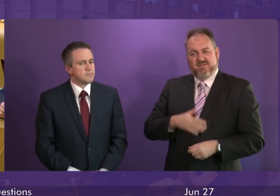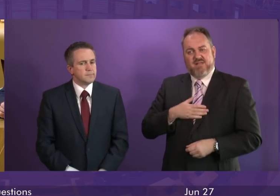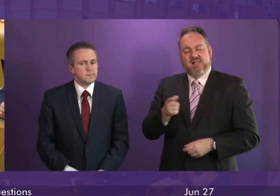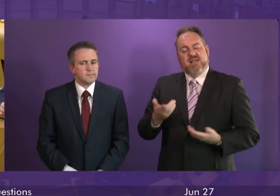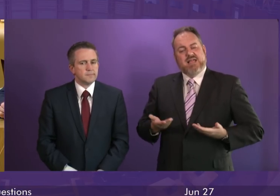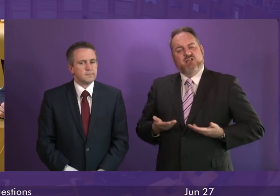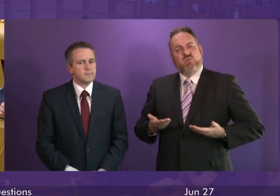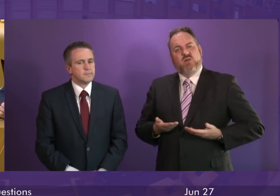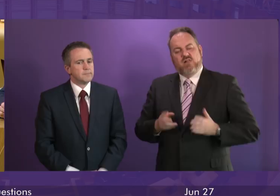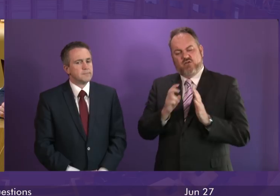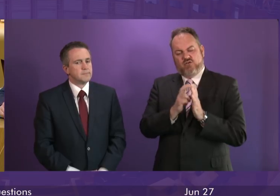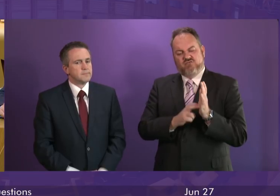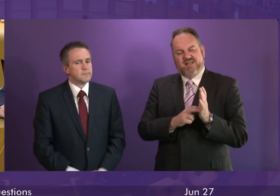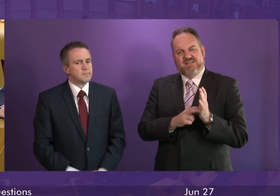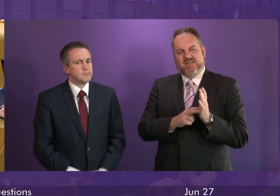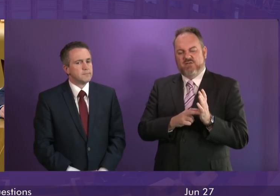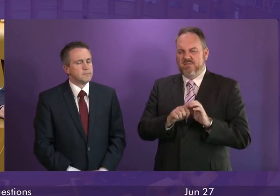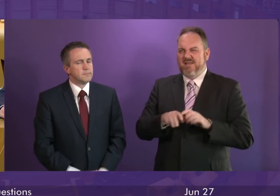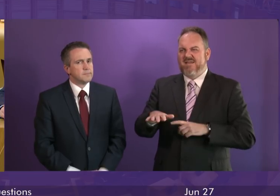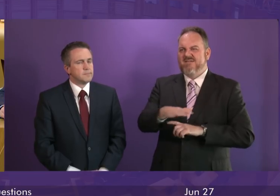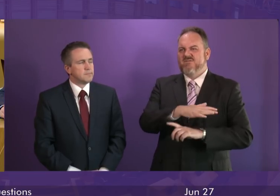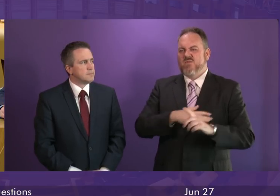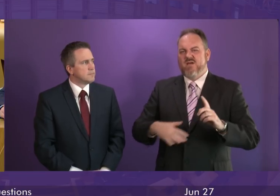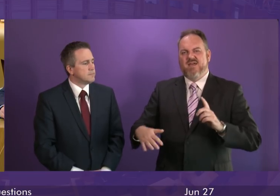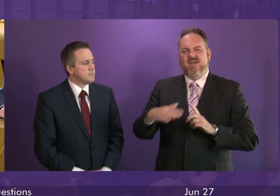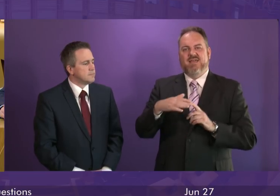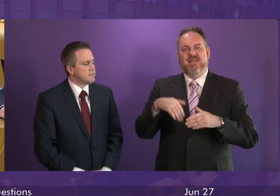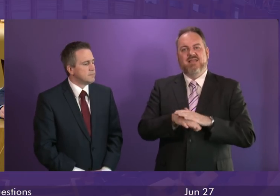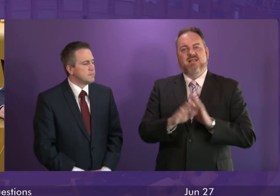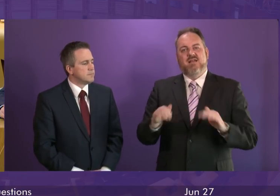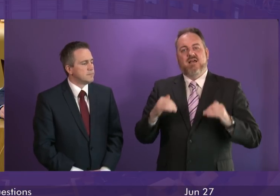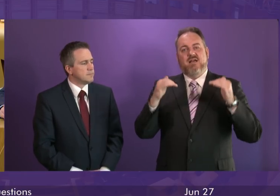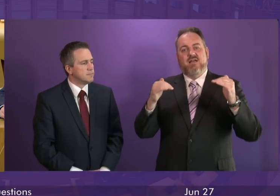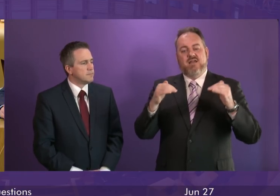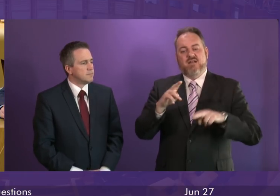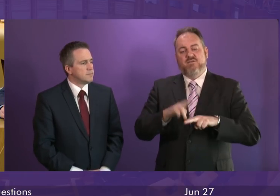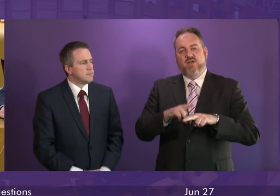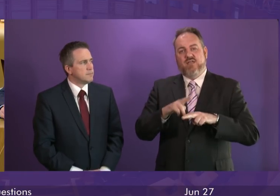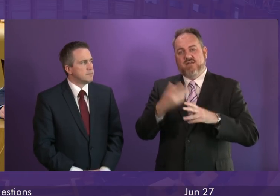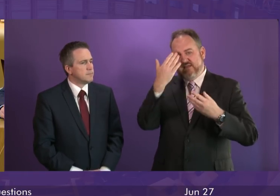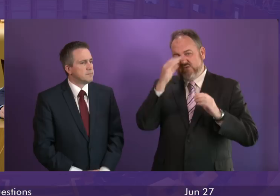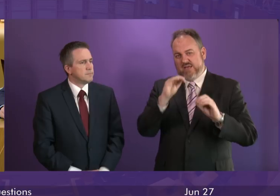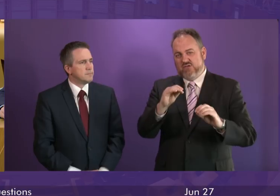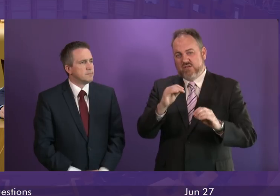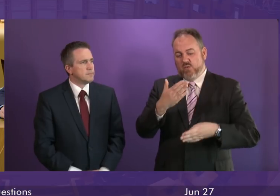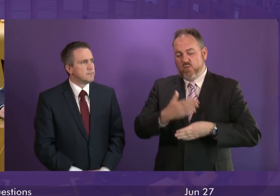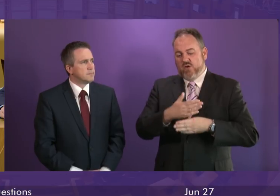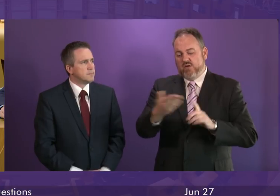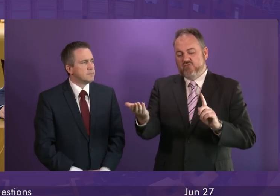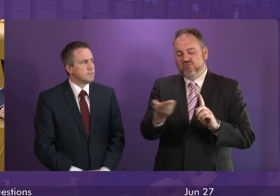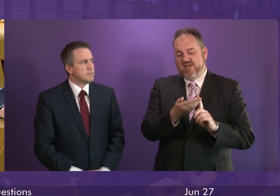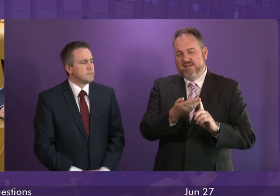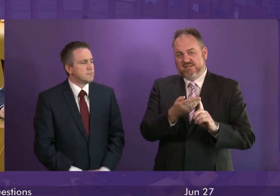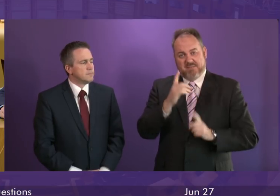of these casual contracts to be endemic across the higher and further education sectors. Workers' rights are being eroded and